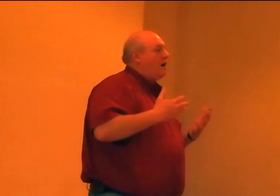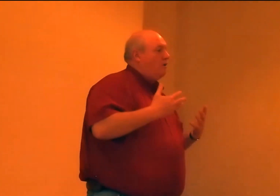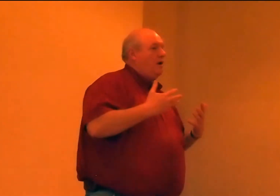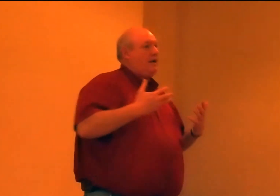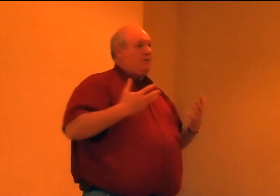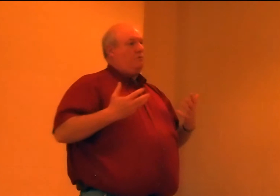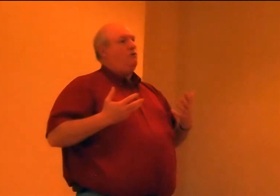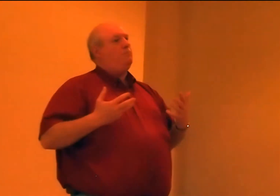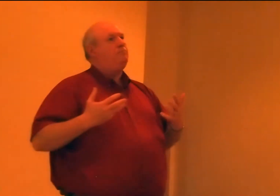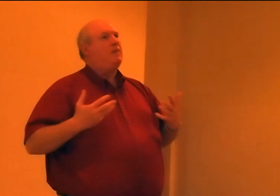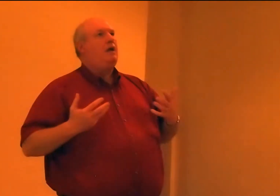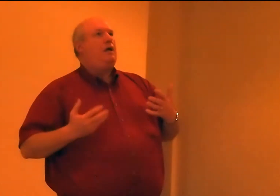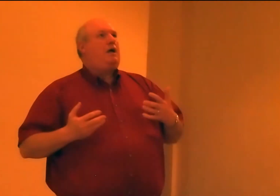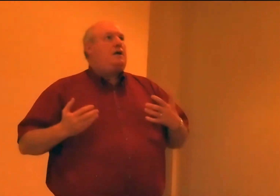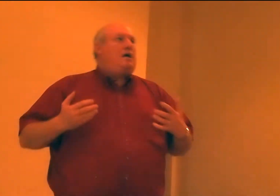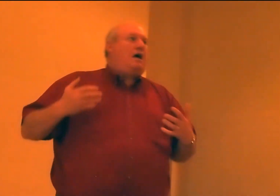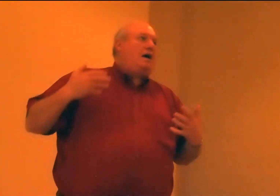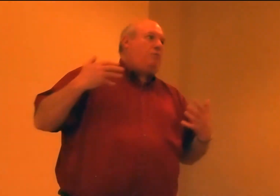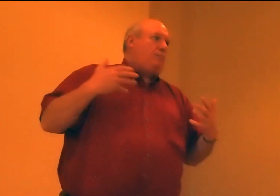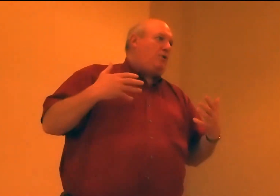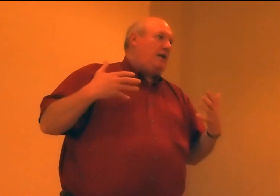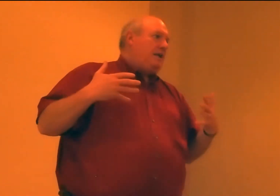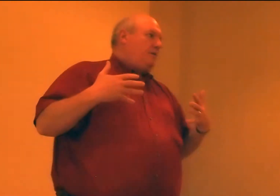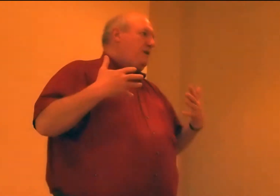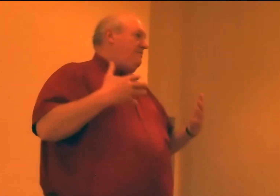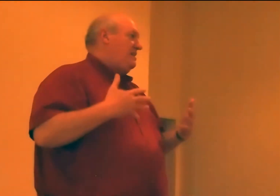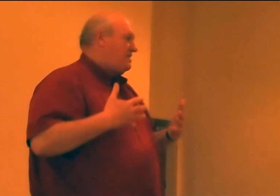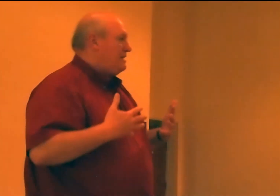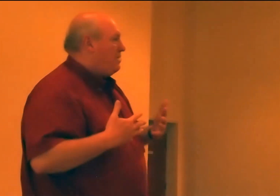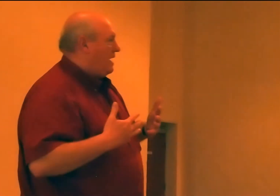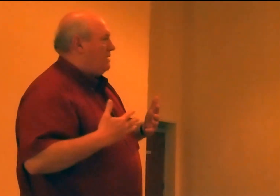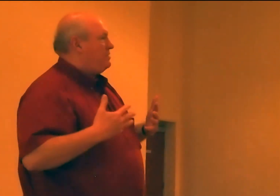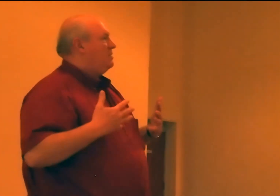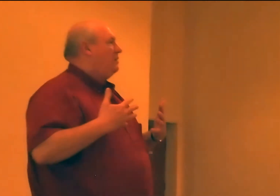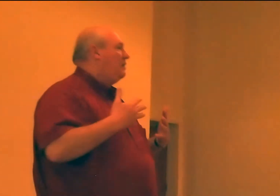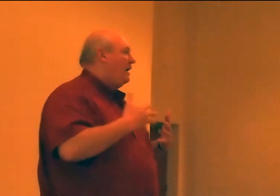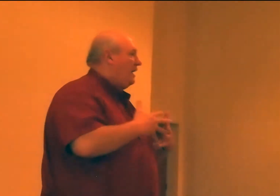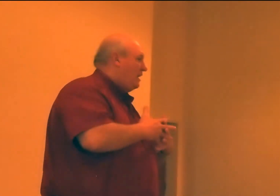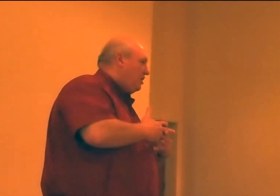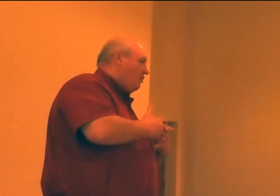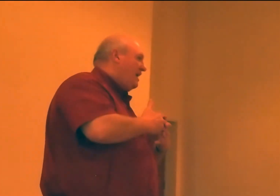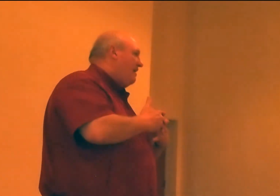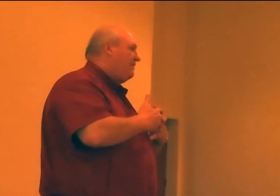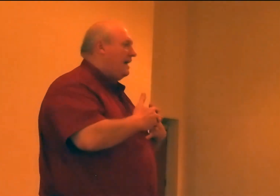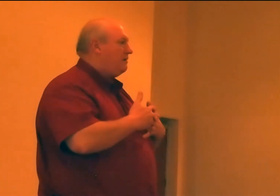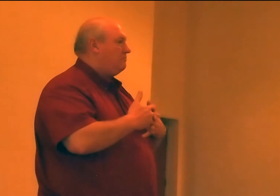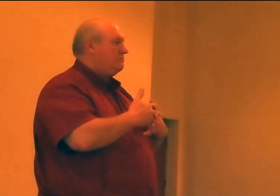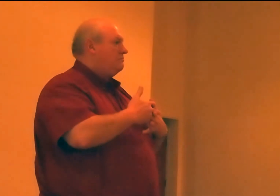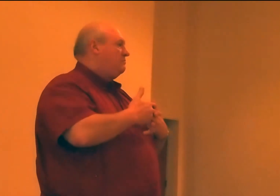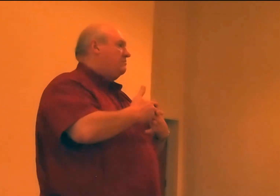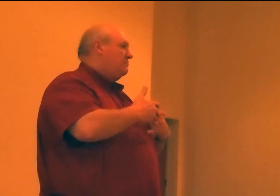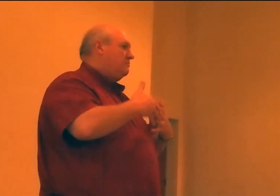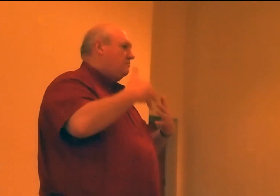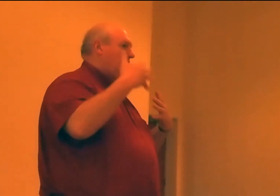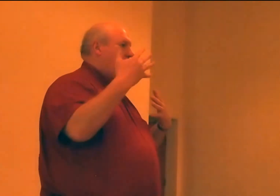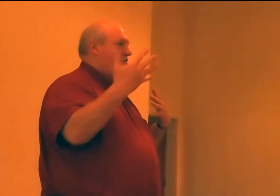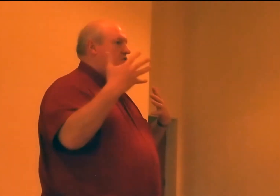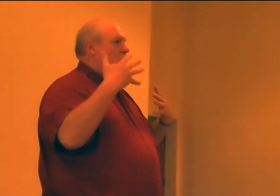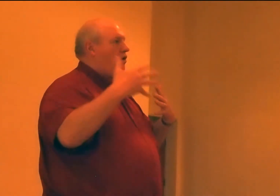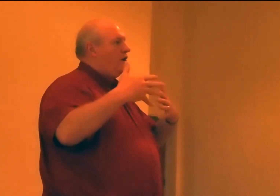water running through them. We put in the PVC pipes and you don't have that soil